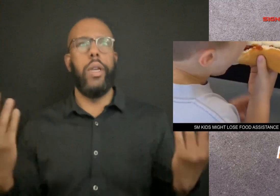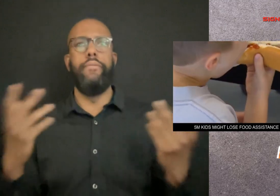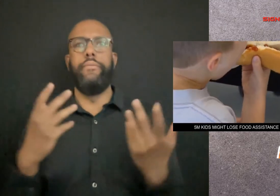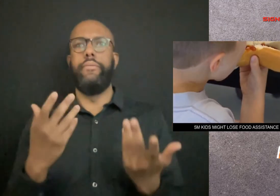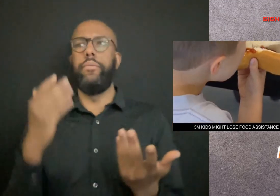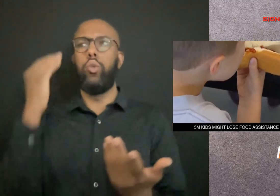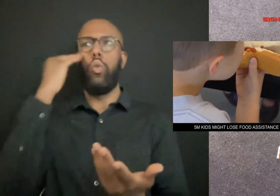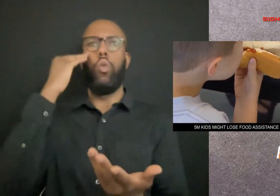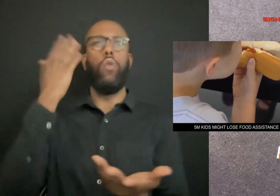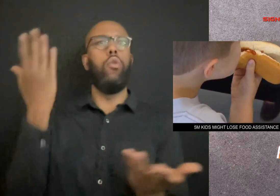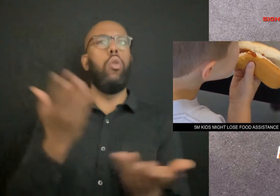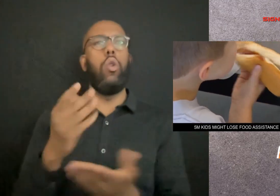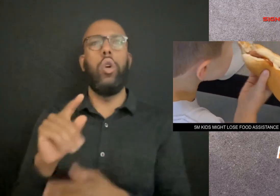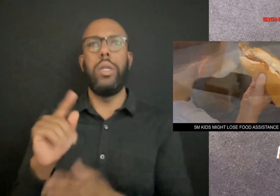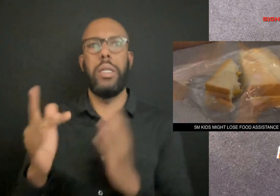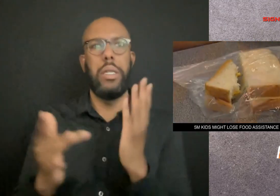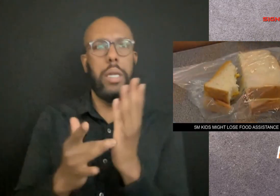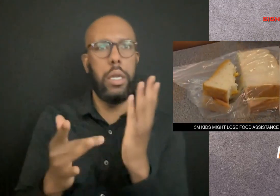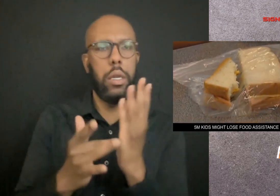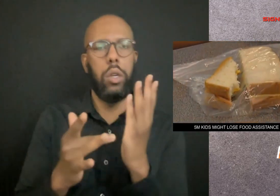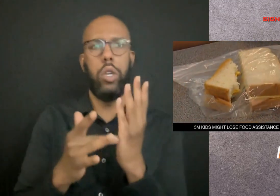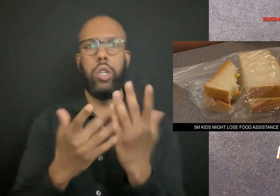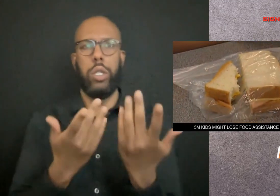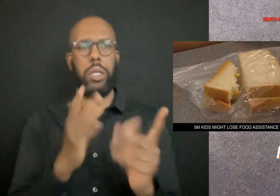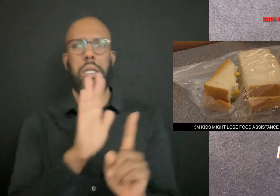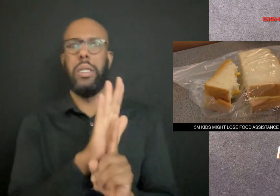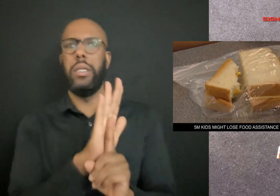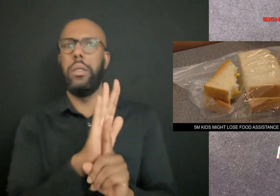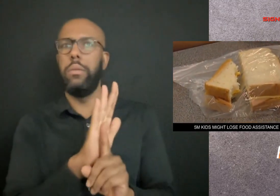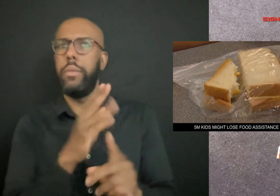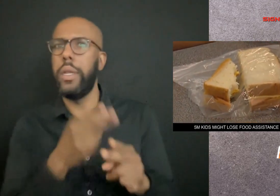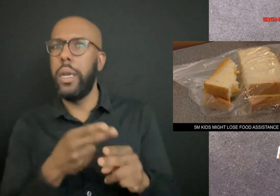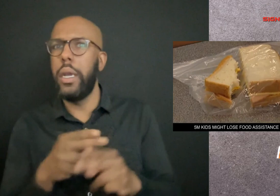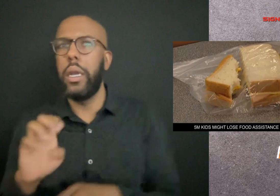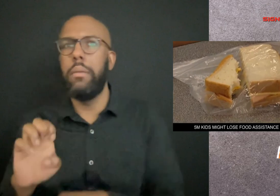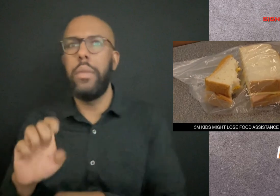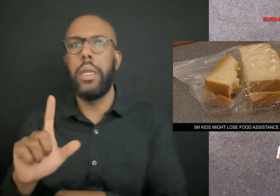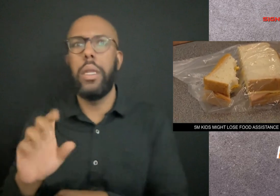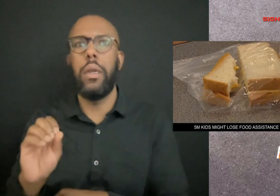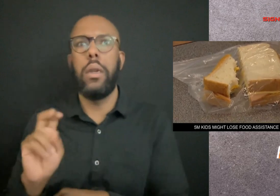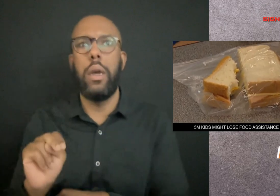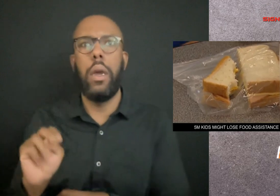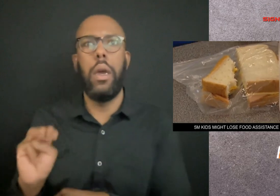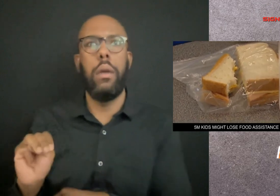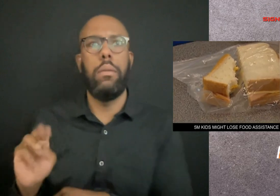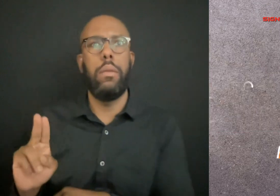Tech mogul Elon Musk is launching a new company called XAI.